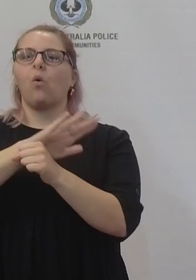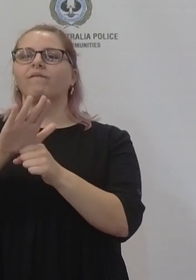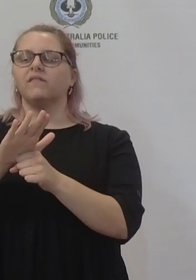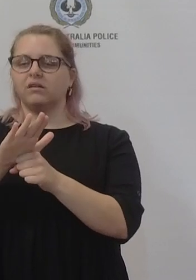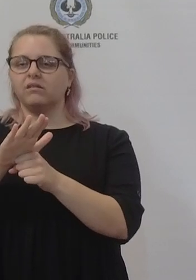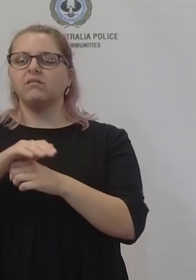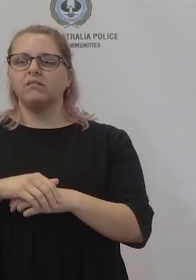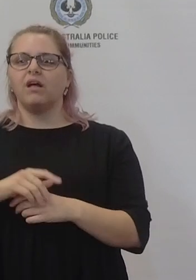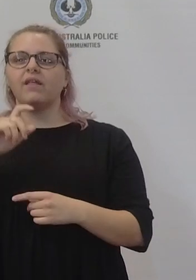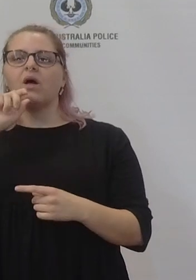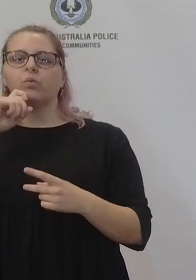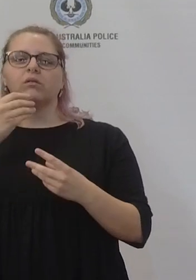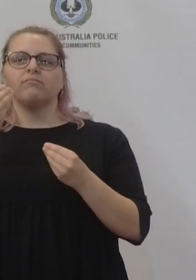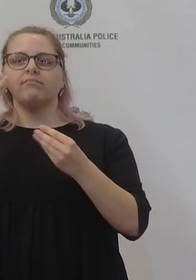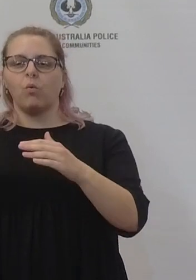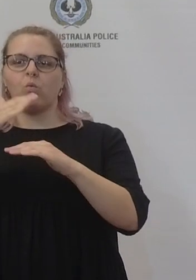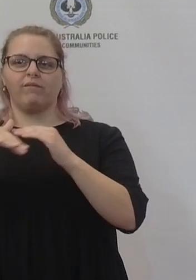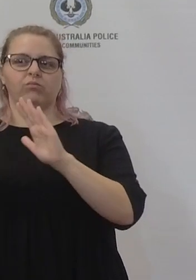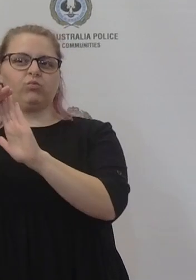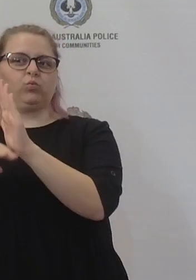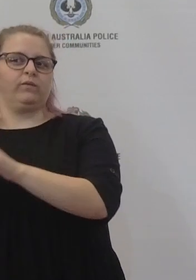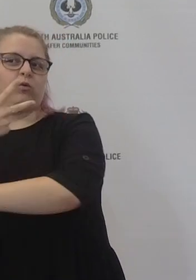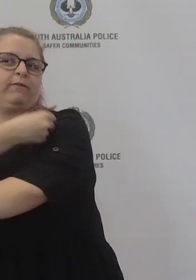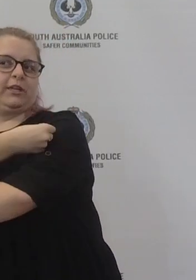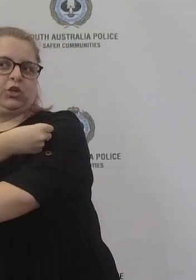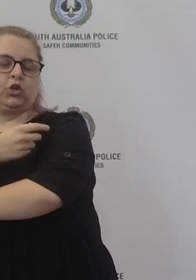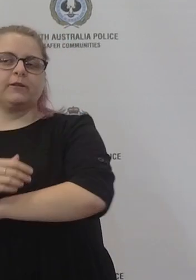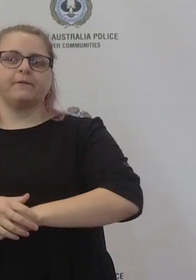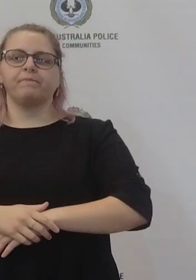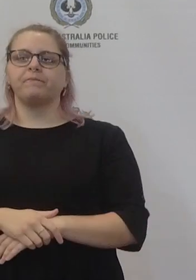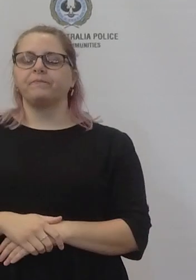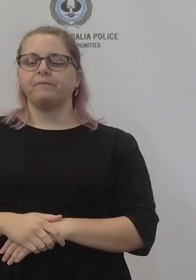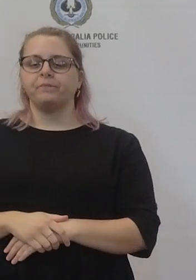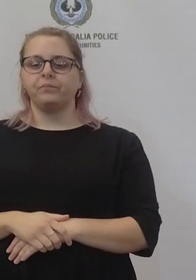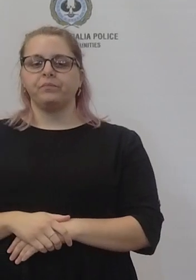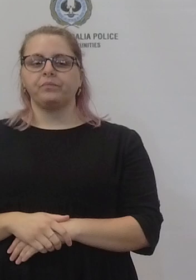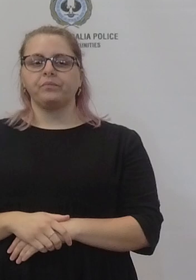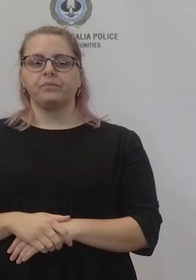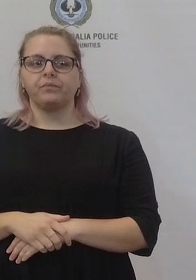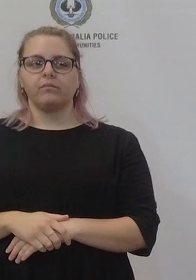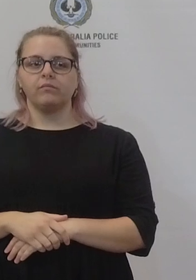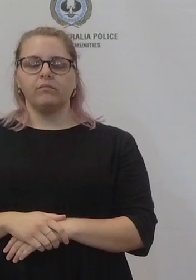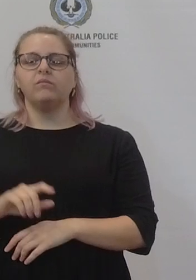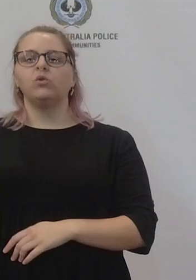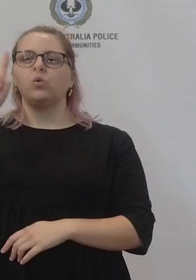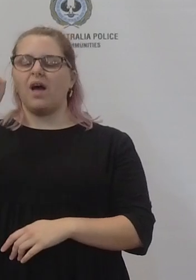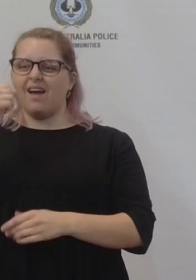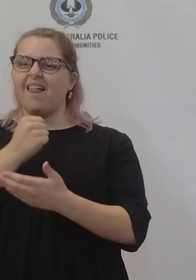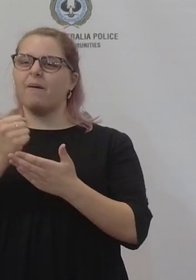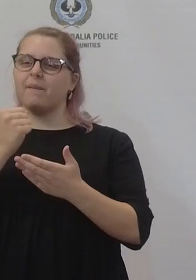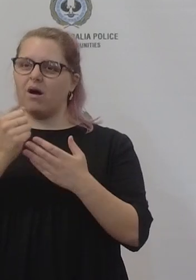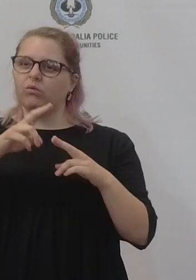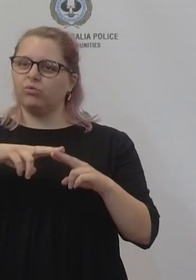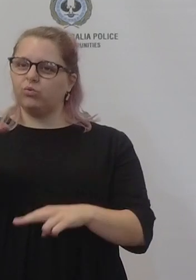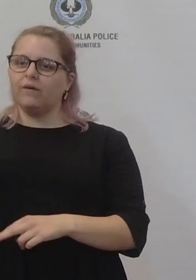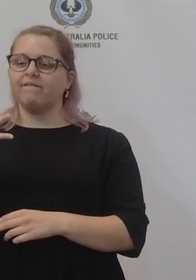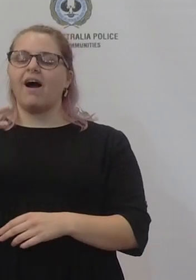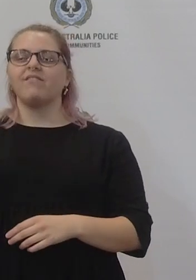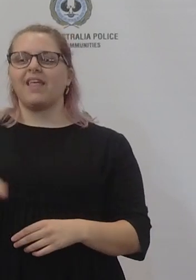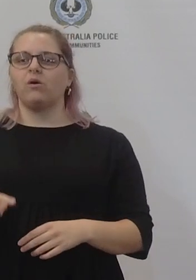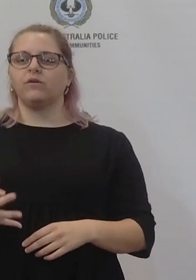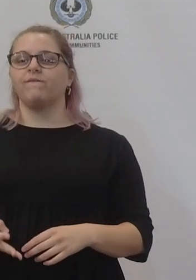change in the mandated vaccination as we've discussed at the press conference. So we do have quite a high number of cases today 5